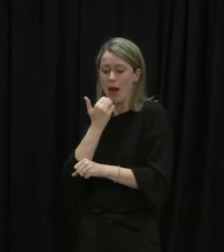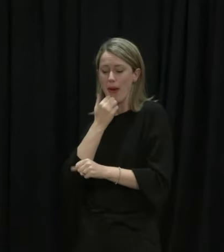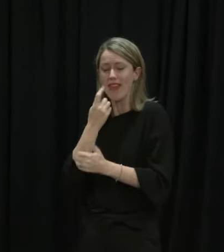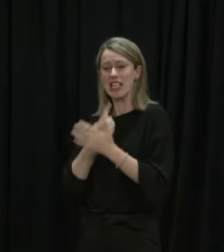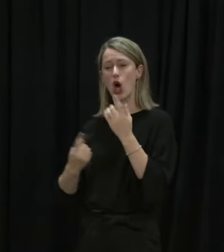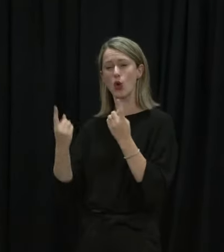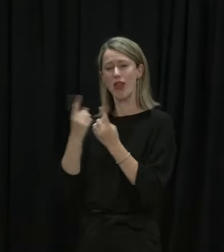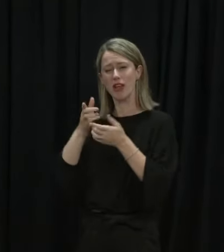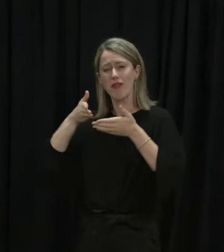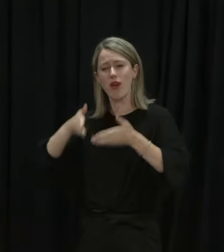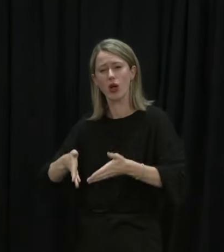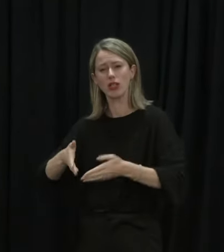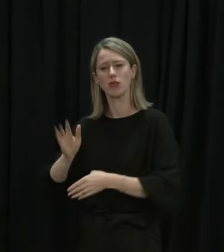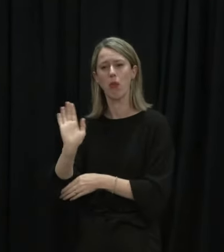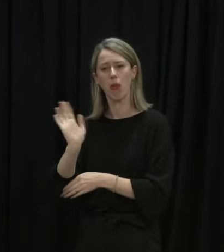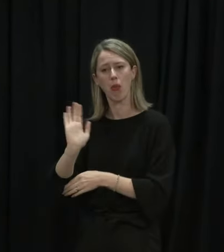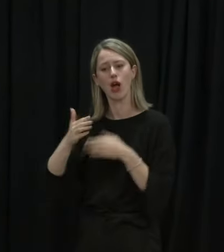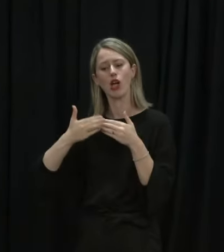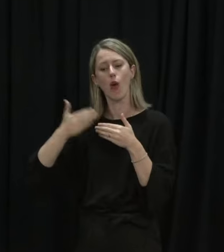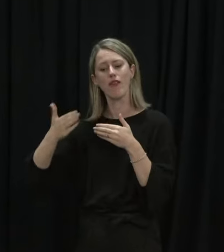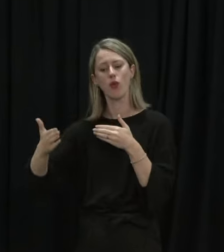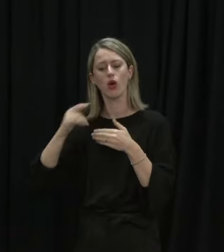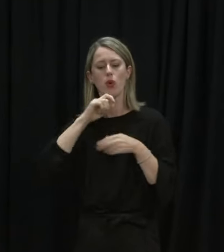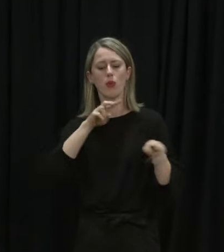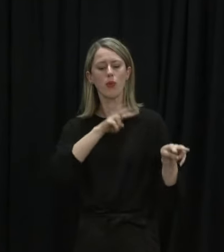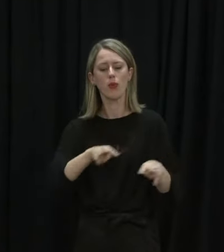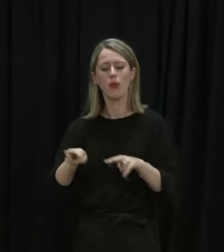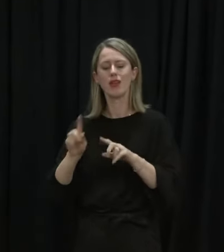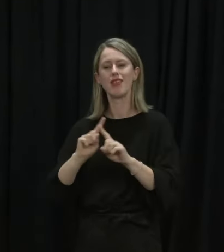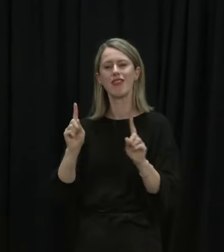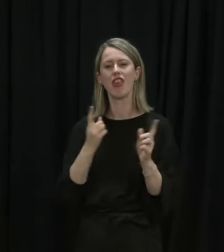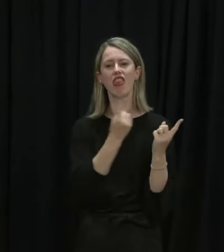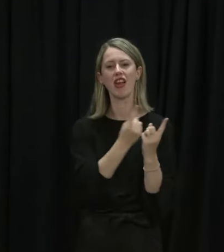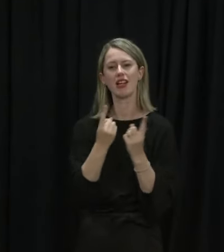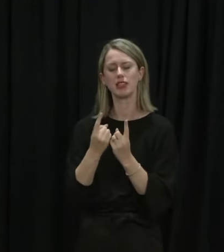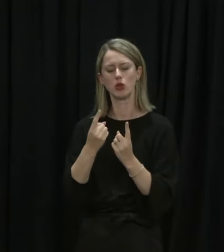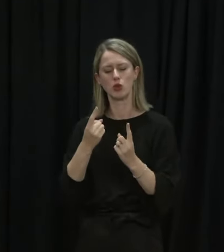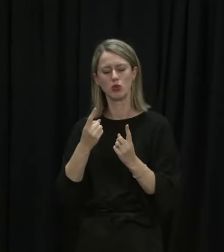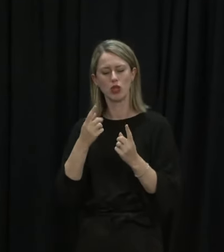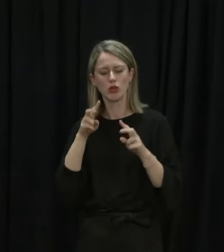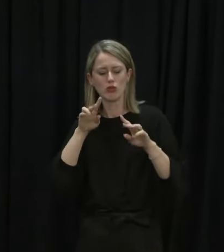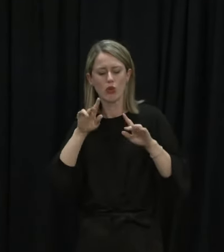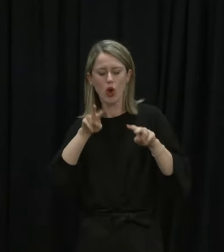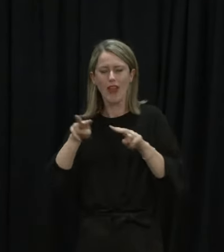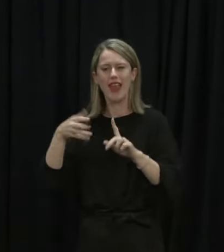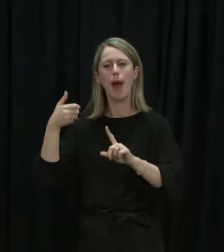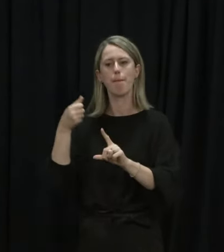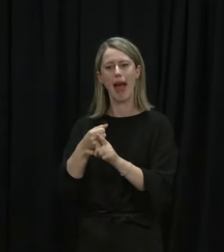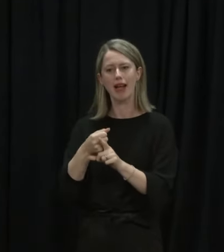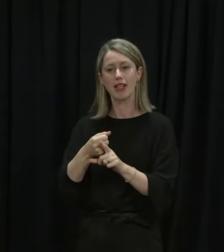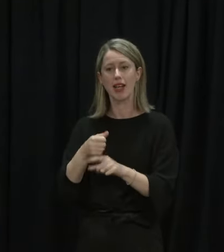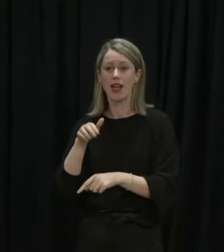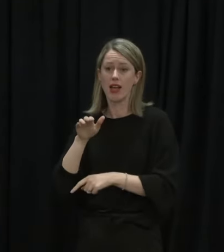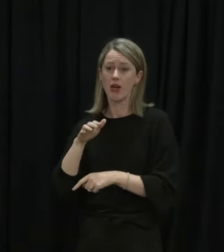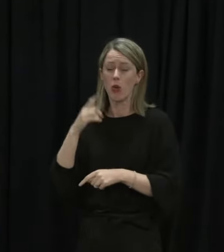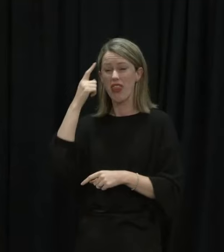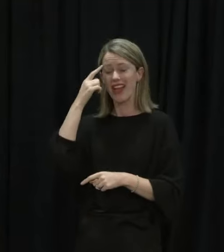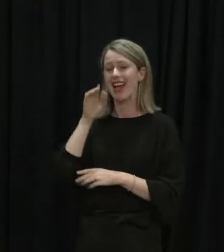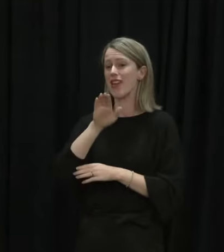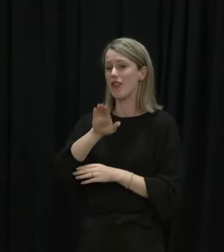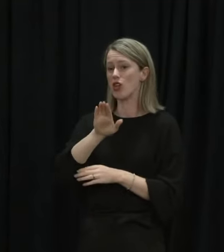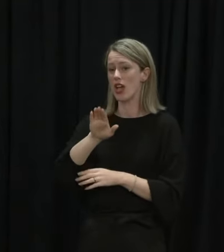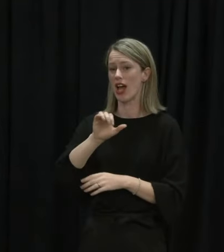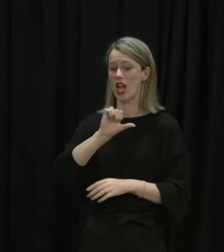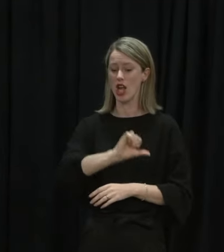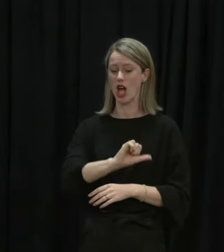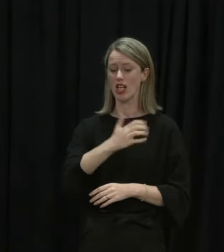measure that we need to use going forward to assess the severity of the outbreak. It's anticipated that in the future, 95% of people